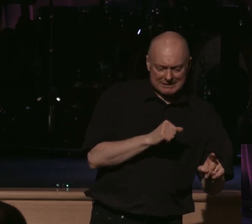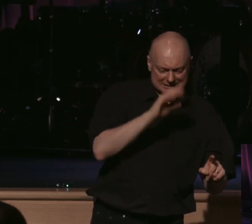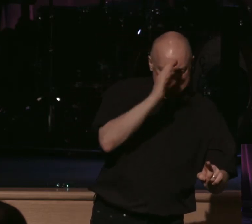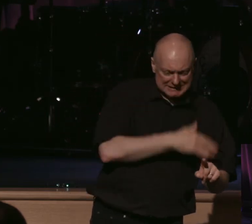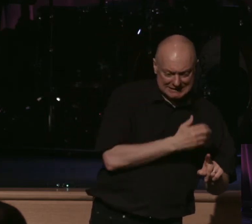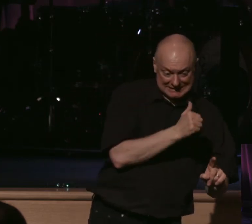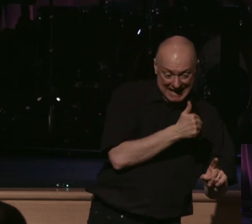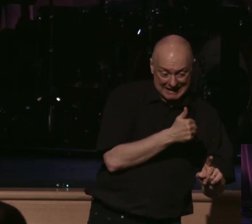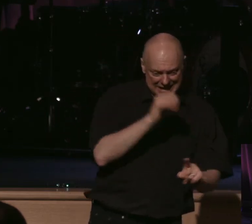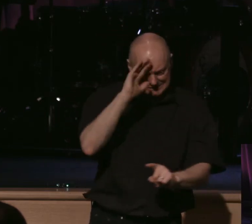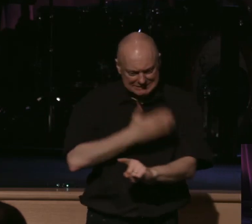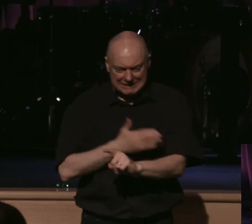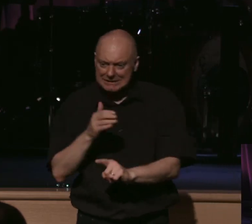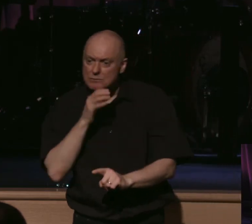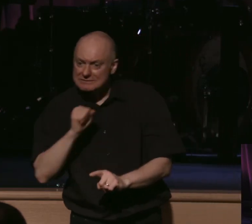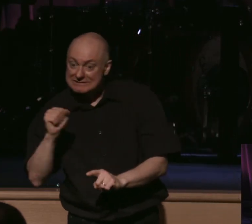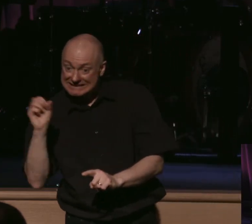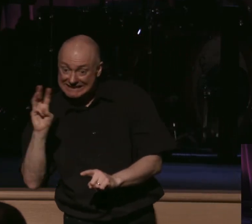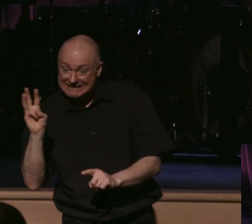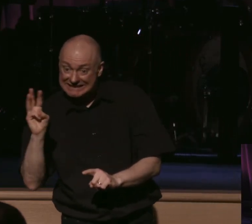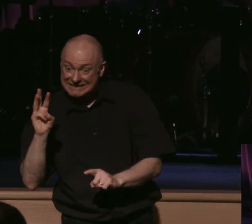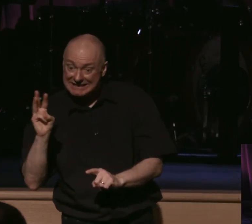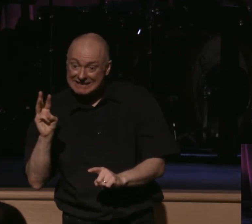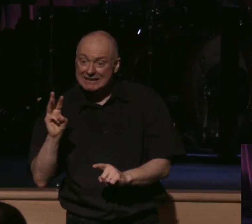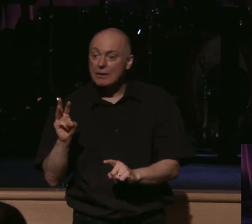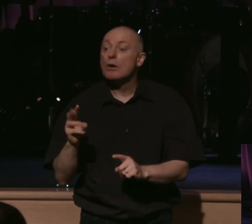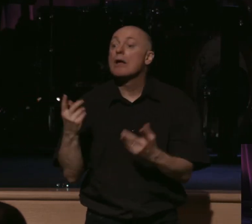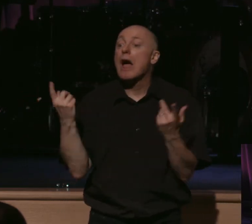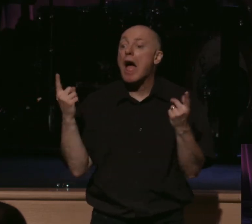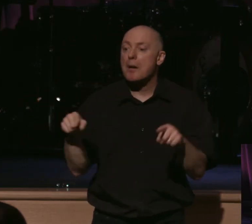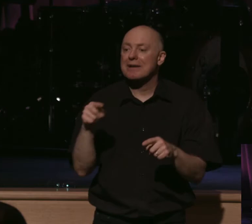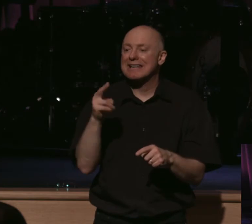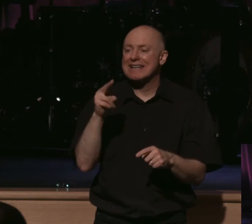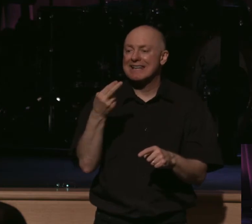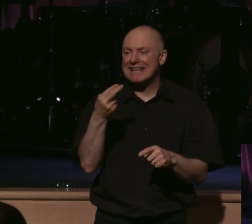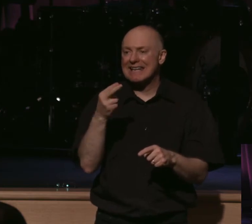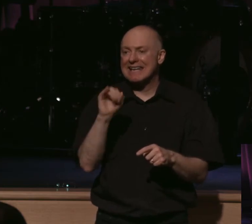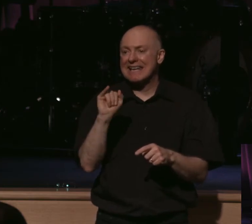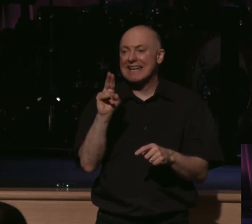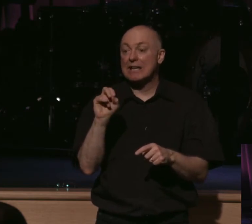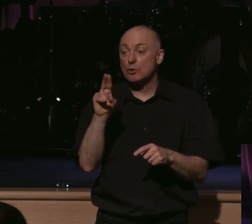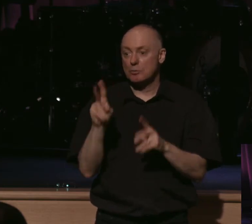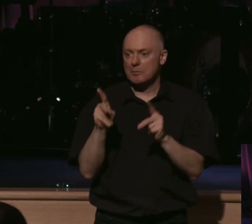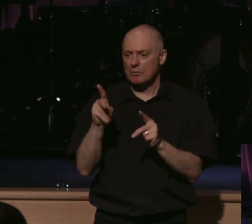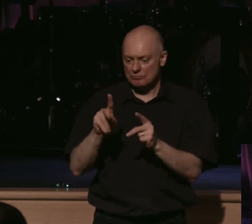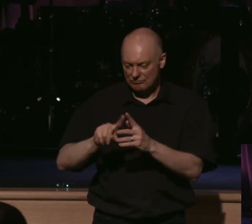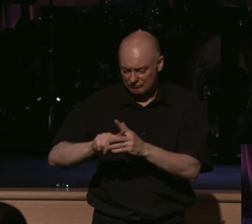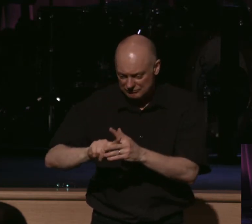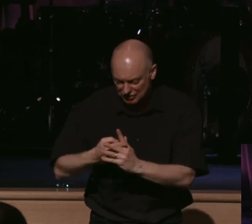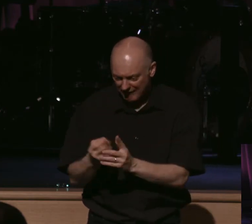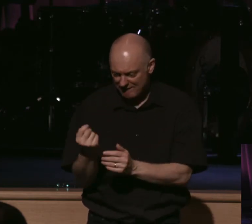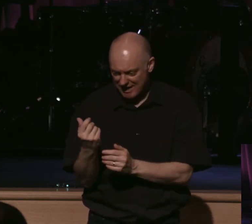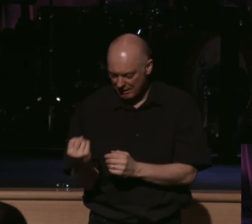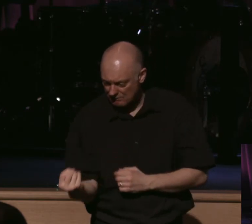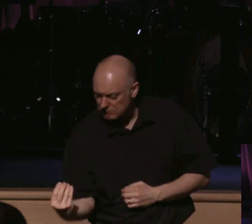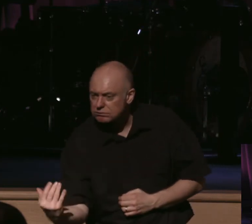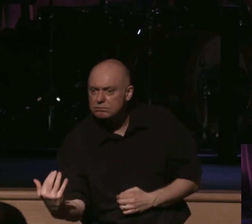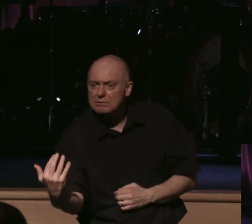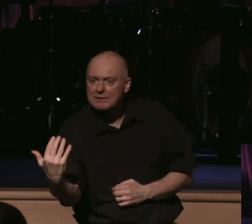age 6. The station wagon was set afire by a Hindu mob, and Graham and his two sons,